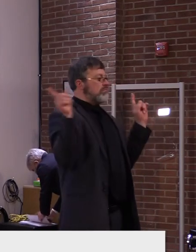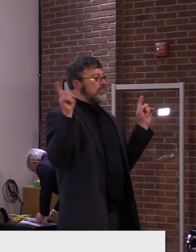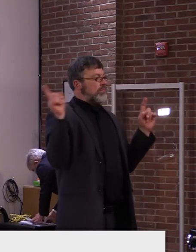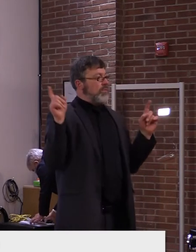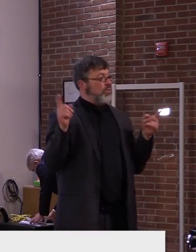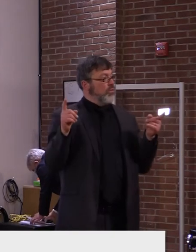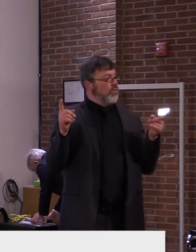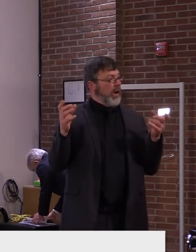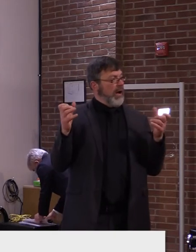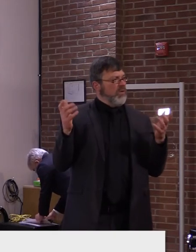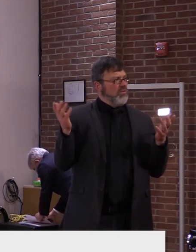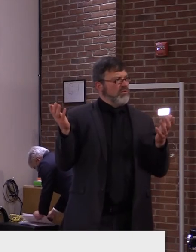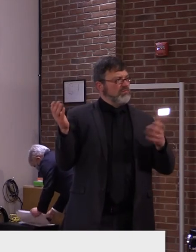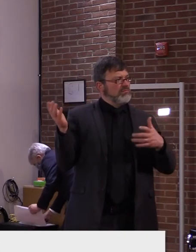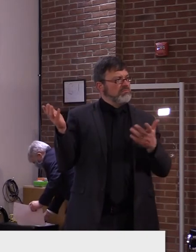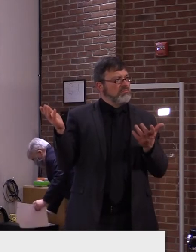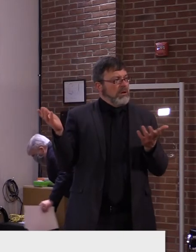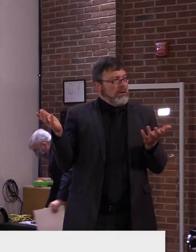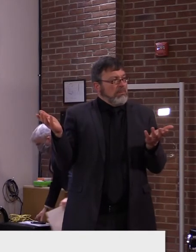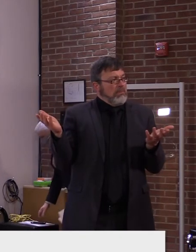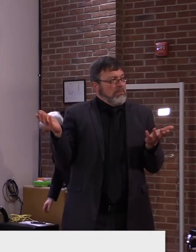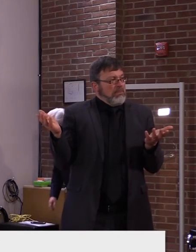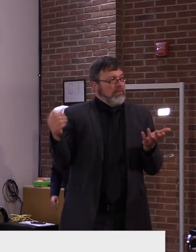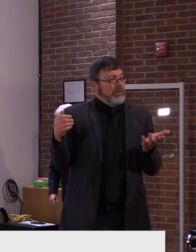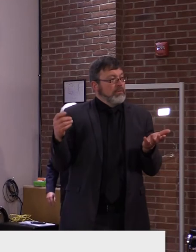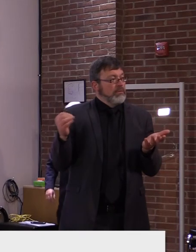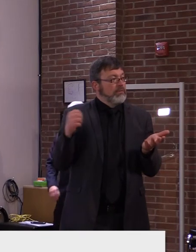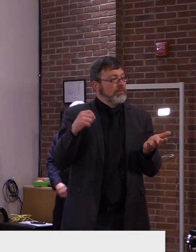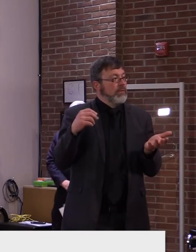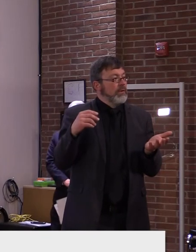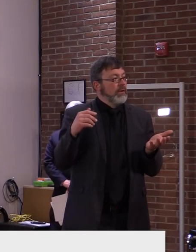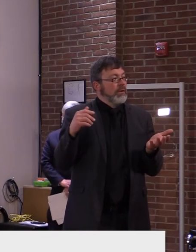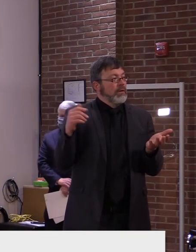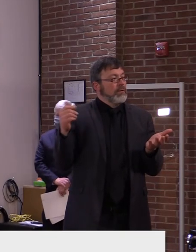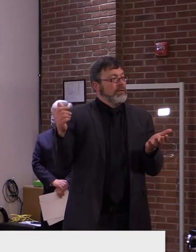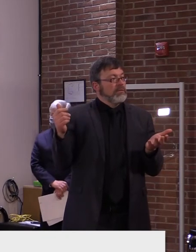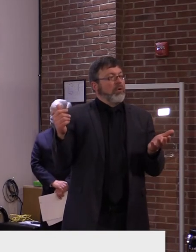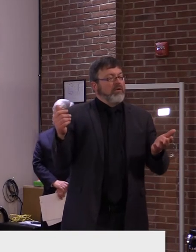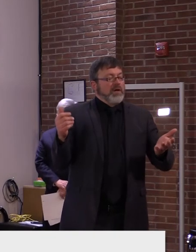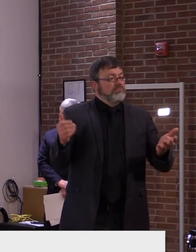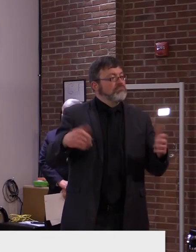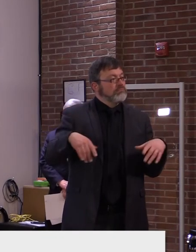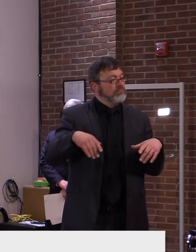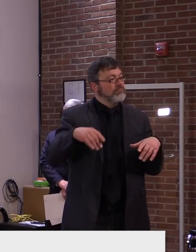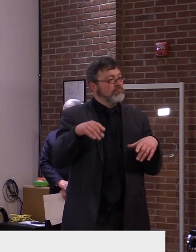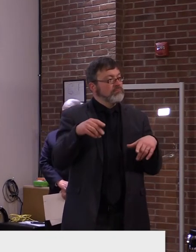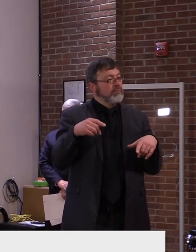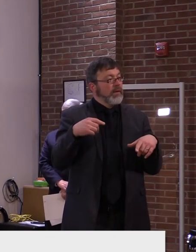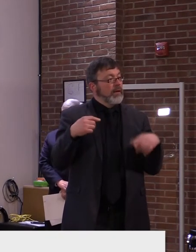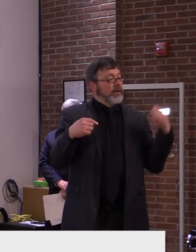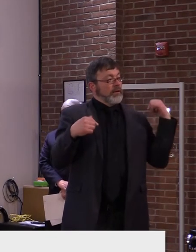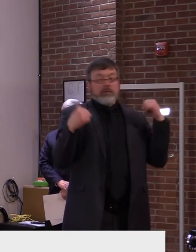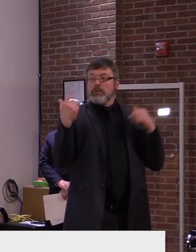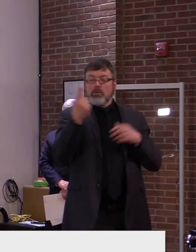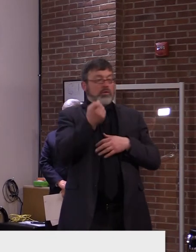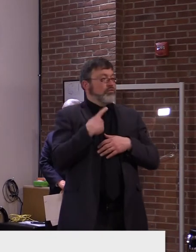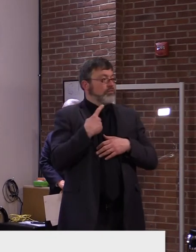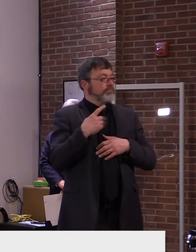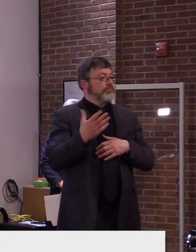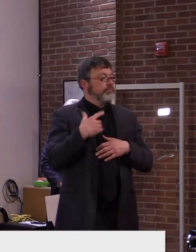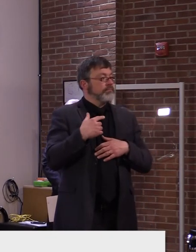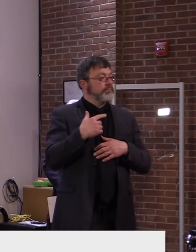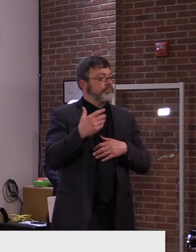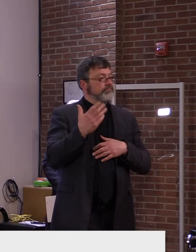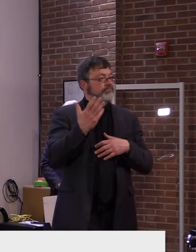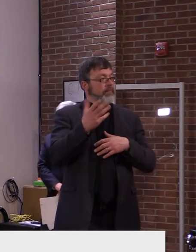eligible to get the vaccine and they move to Vermont, what constitutes residency? Uh, does someone